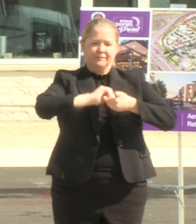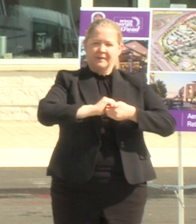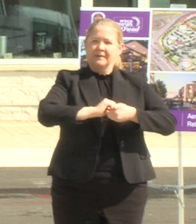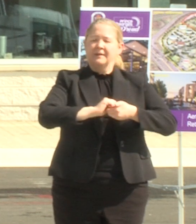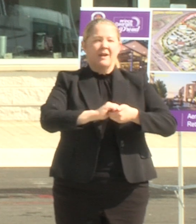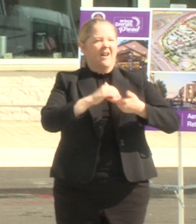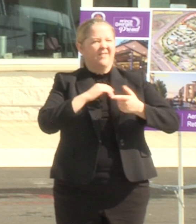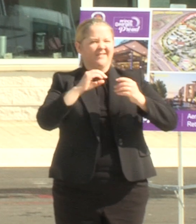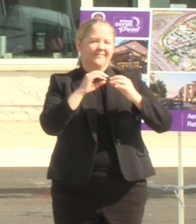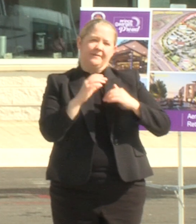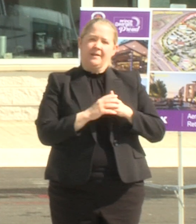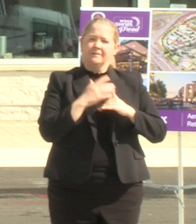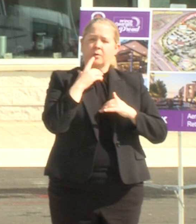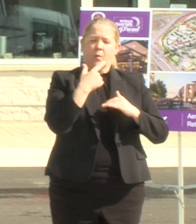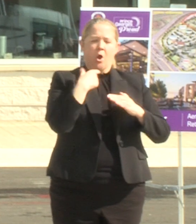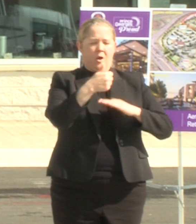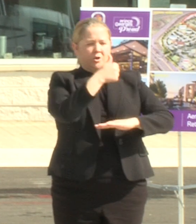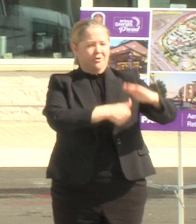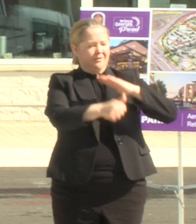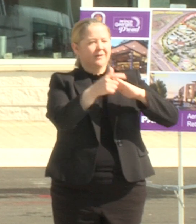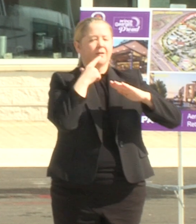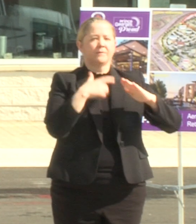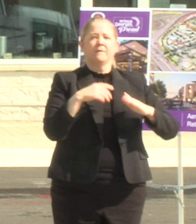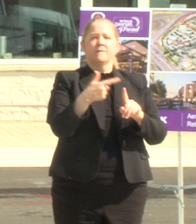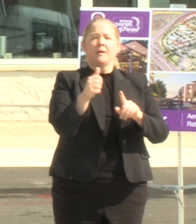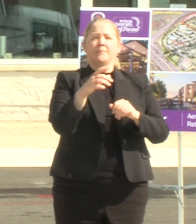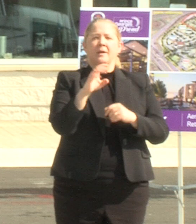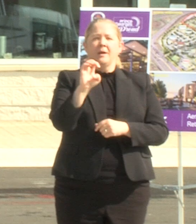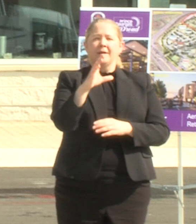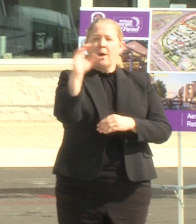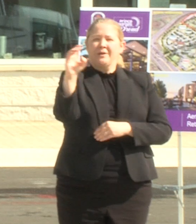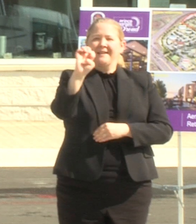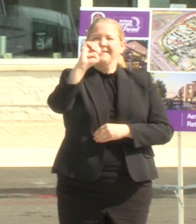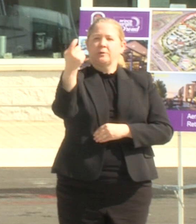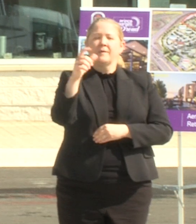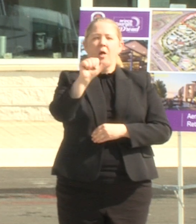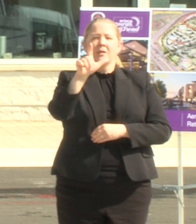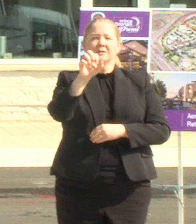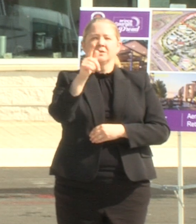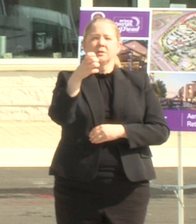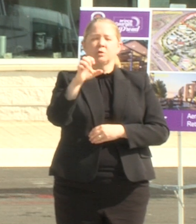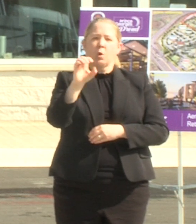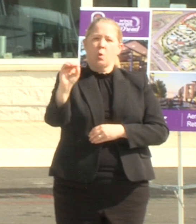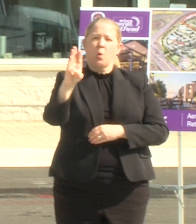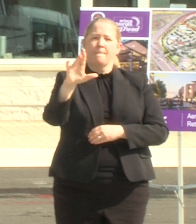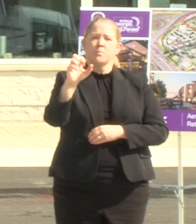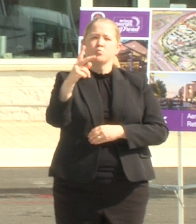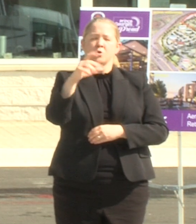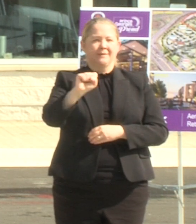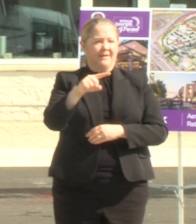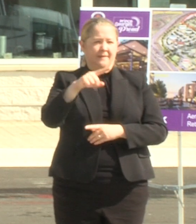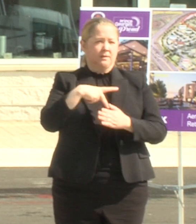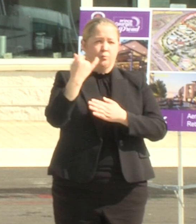tiff bonds under the leadership of county executive also brooks and the support from the county this project would not be made possible i would